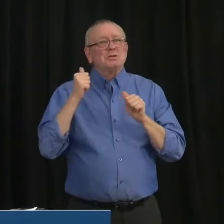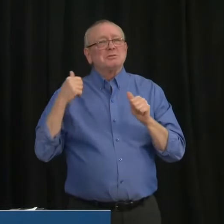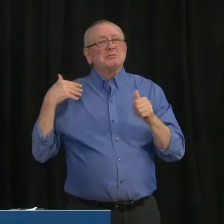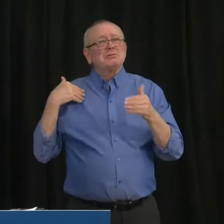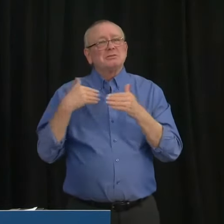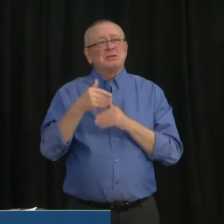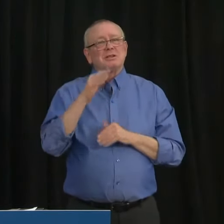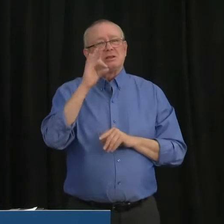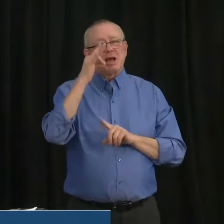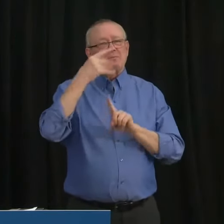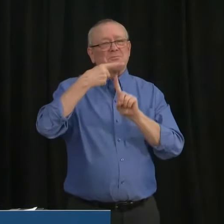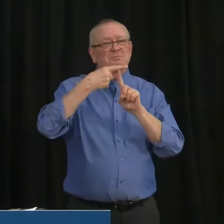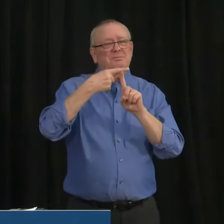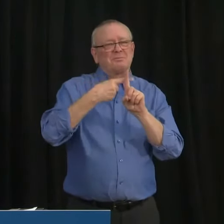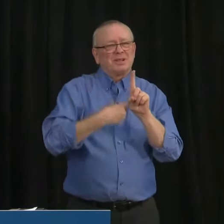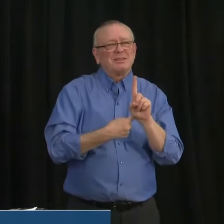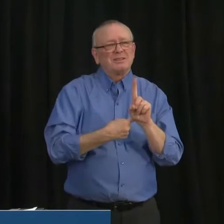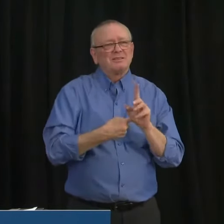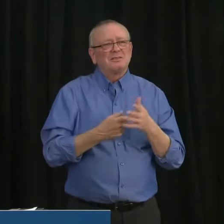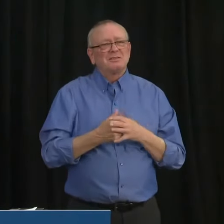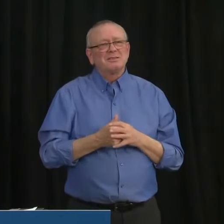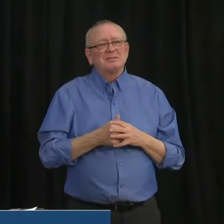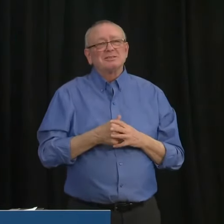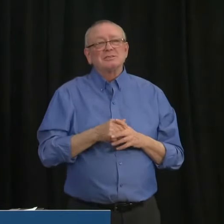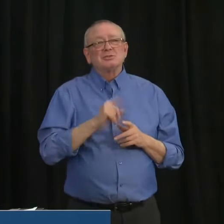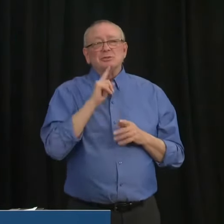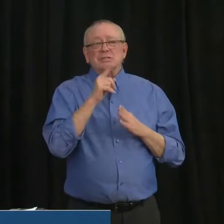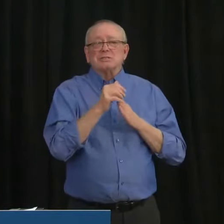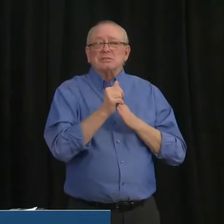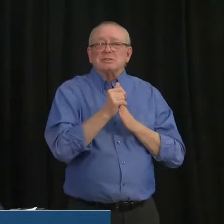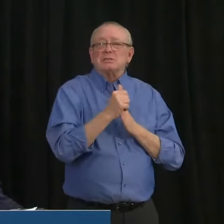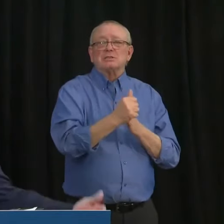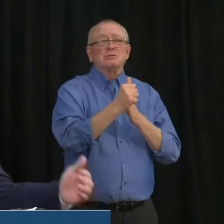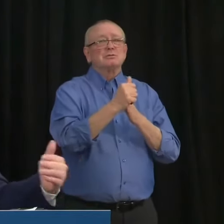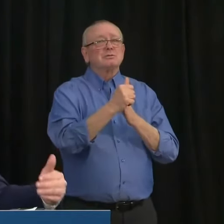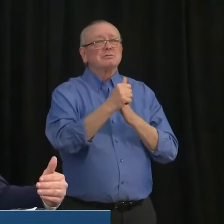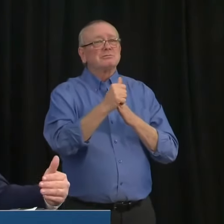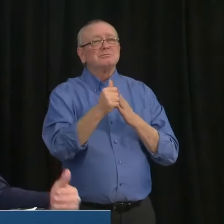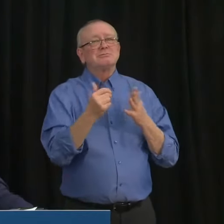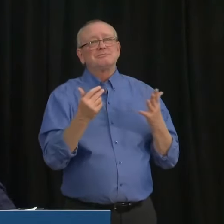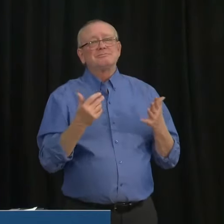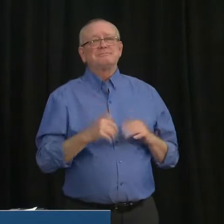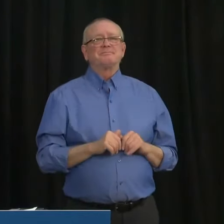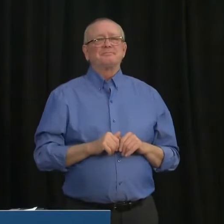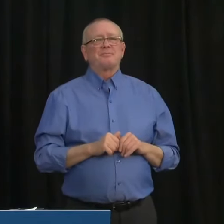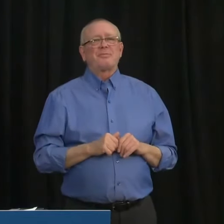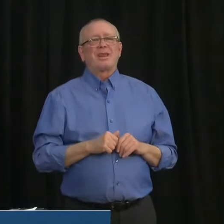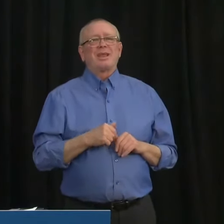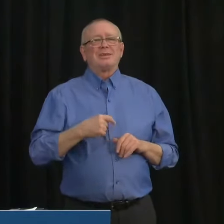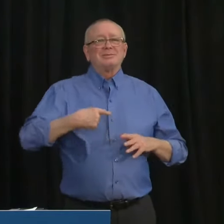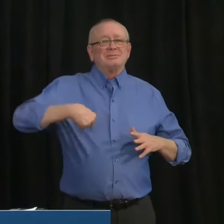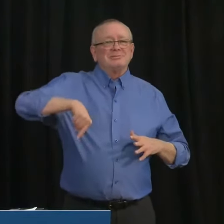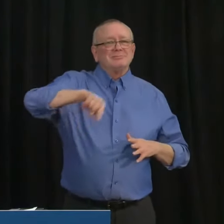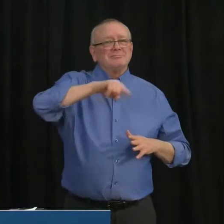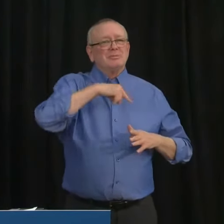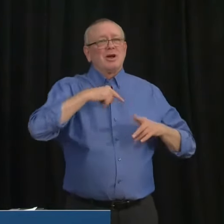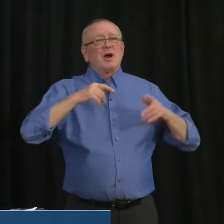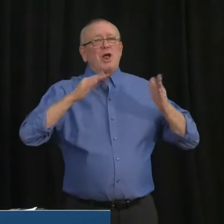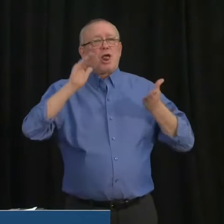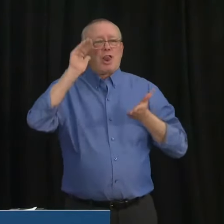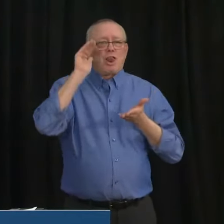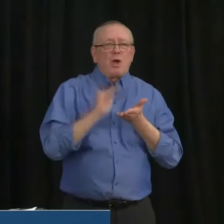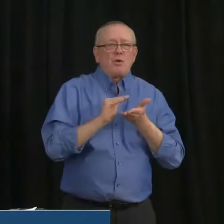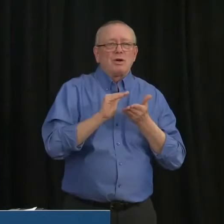led large jurisdictions in Canada with, I should say, we were the, had the lowest rate of transmission of the large population